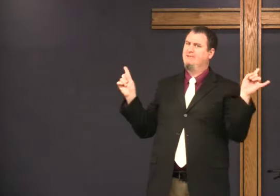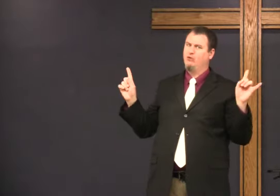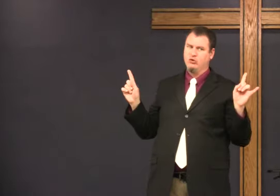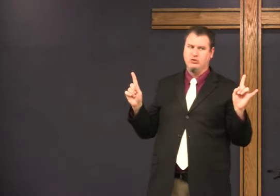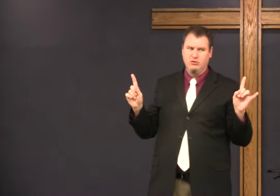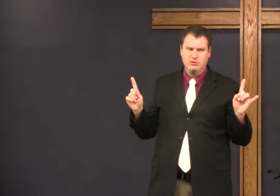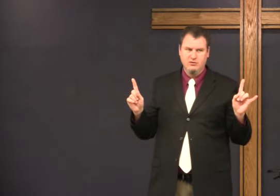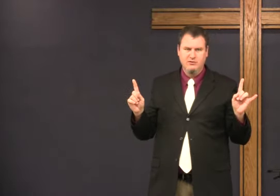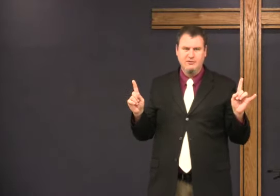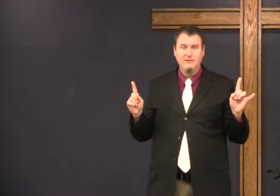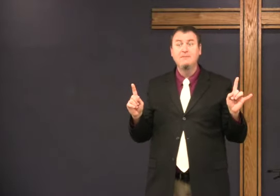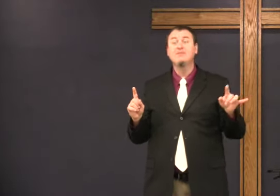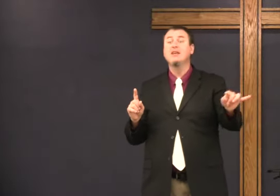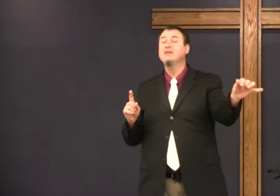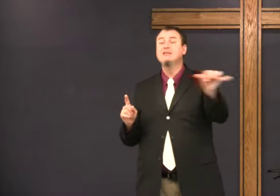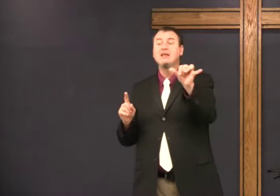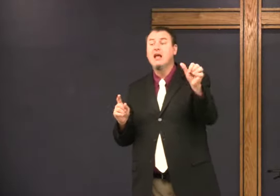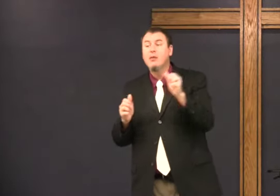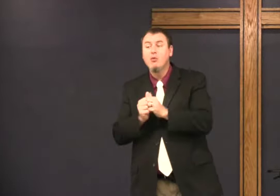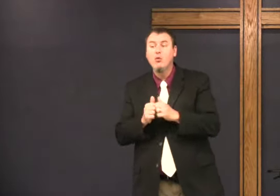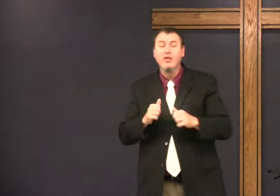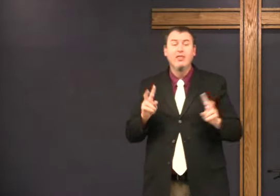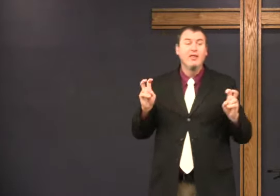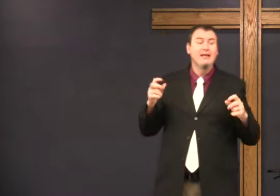Chinese, Koreans, all of them are very similar.